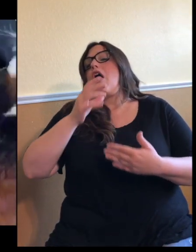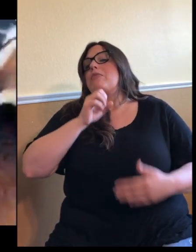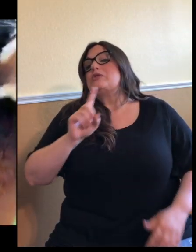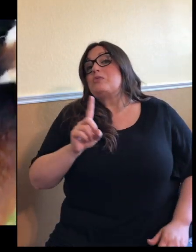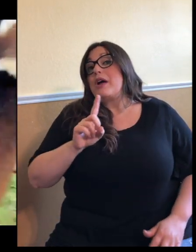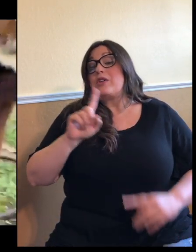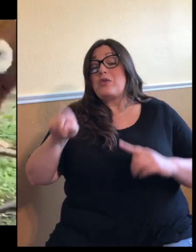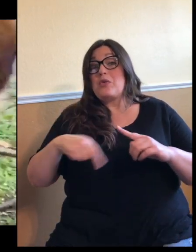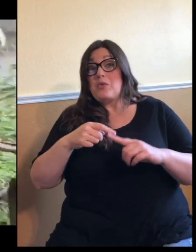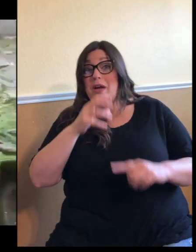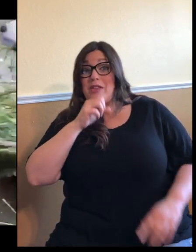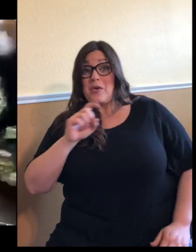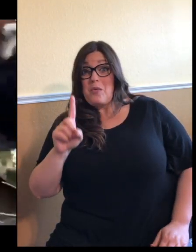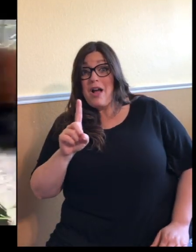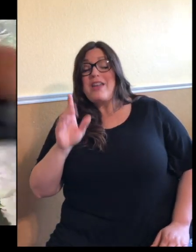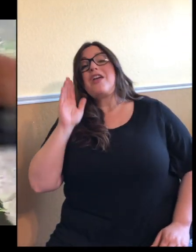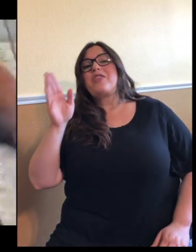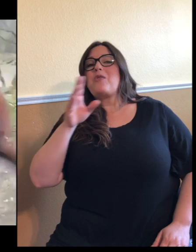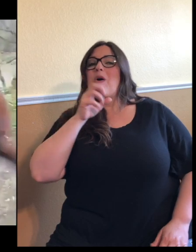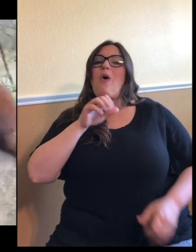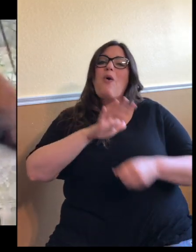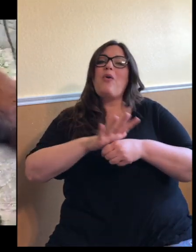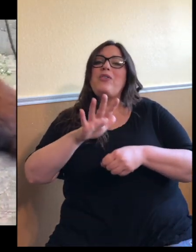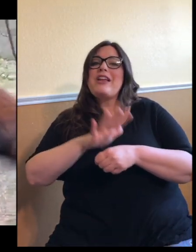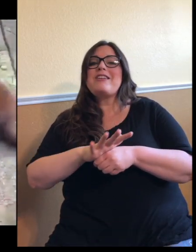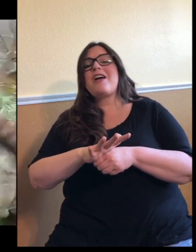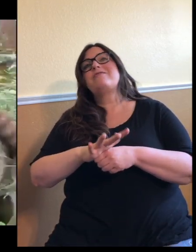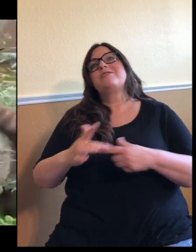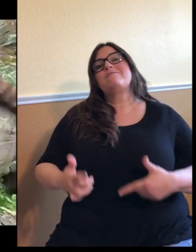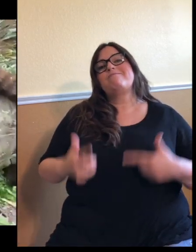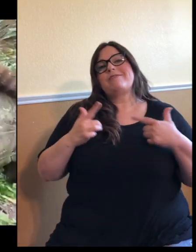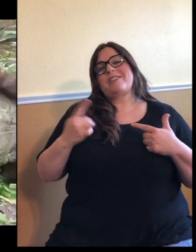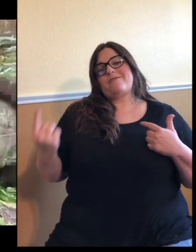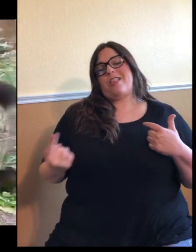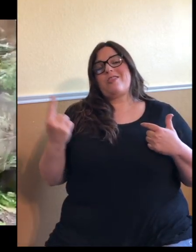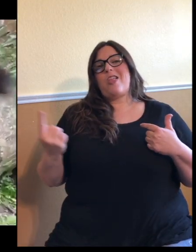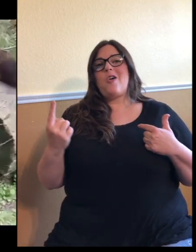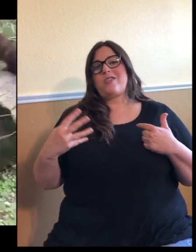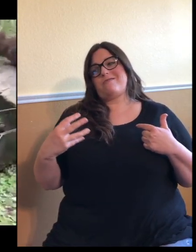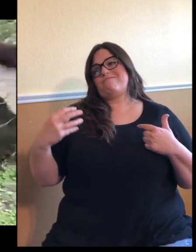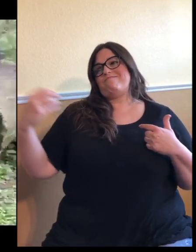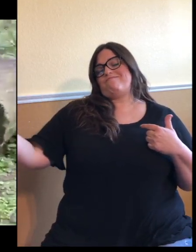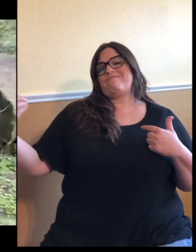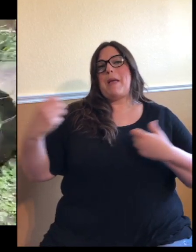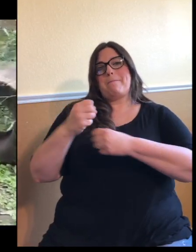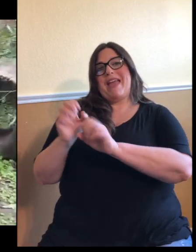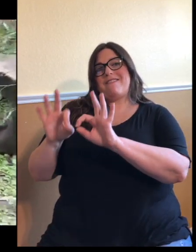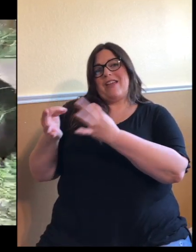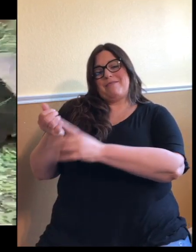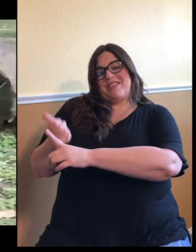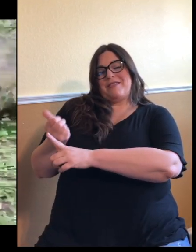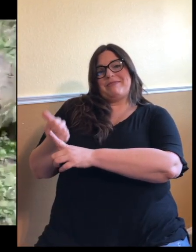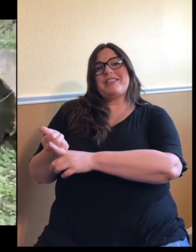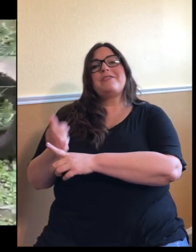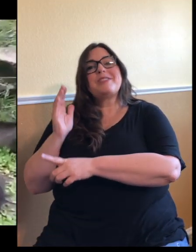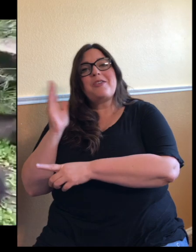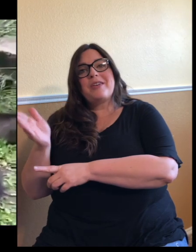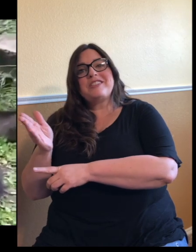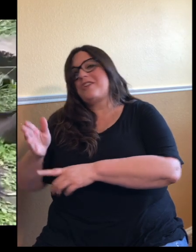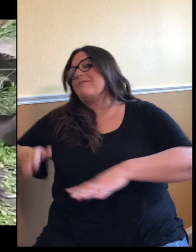blonde, that's when they're old enough to kind of be on their own, kind of go off and make their own families. so they're not quite old enough yet,